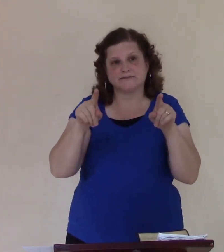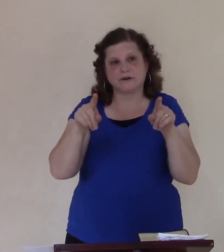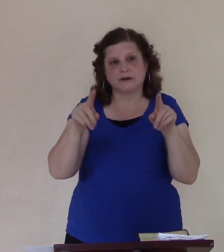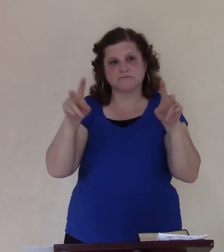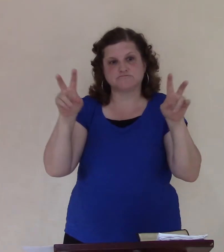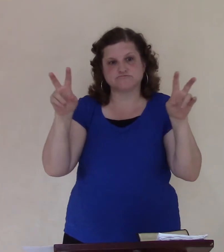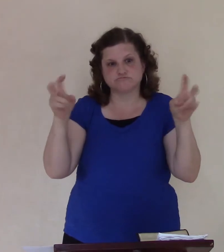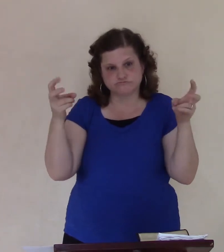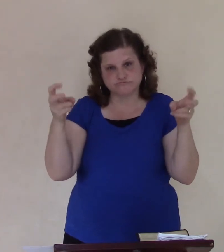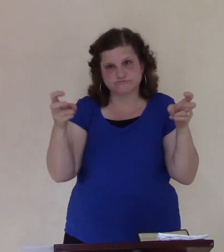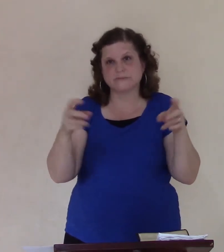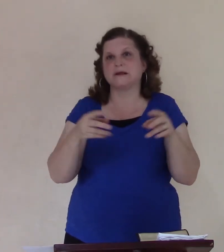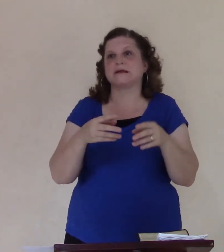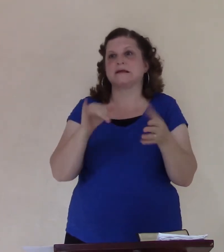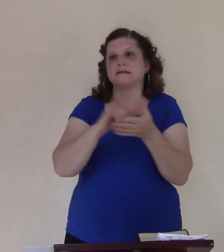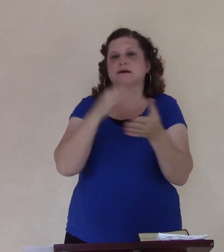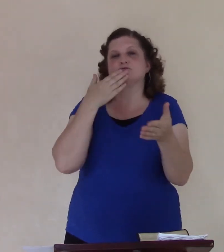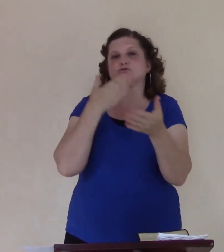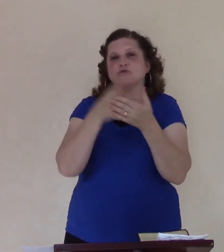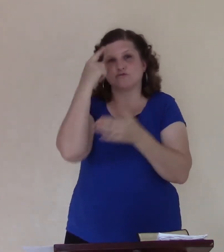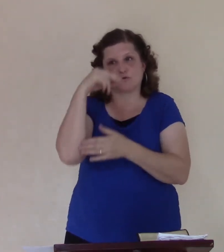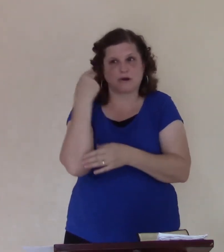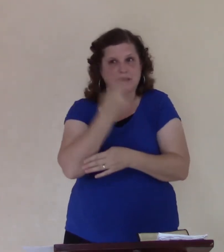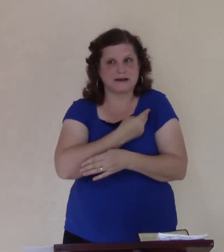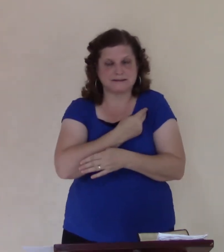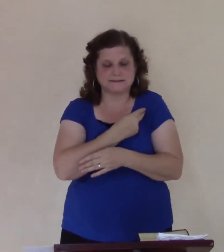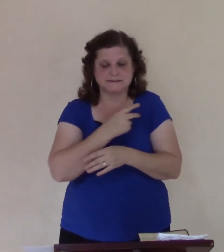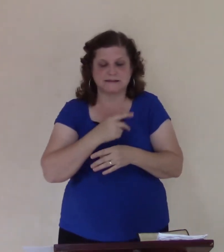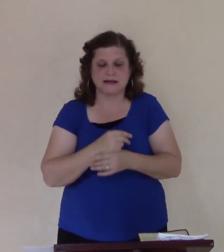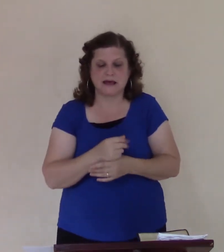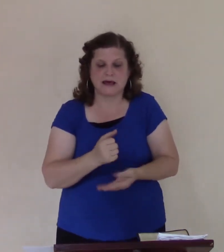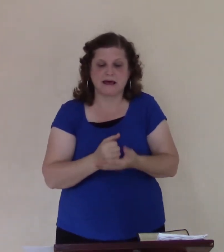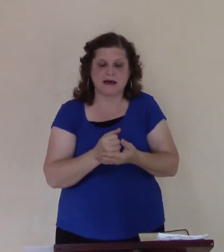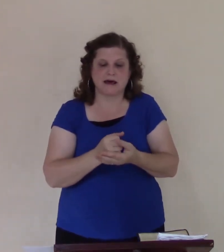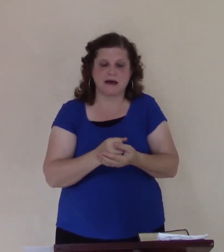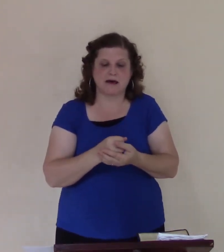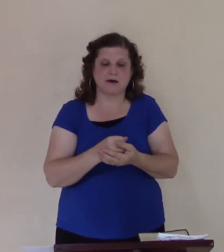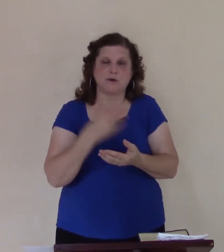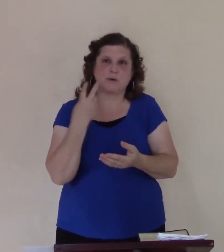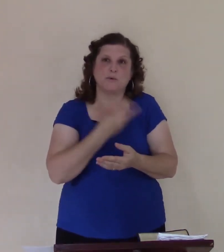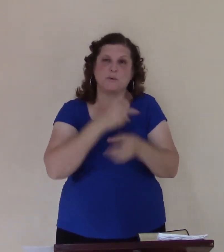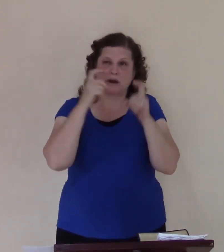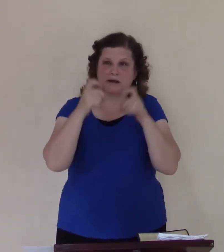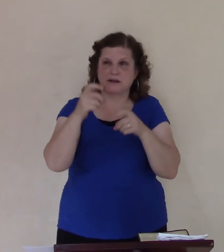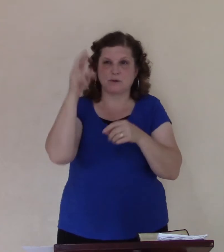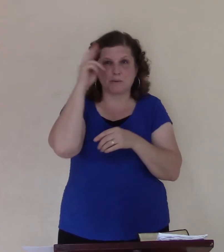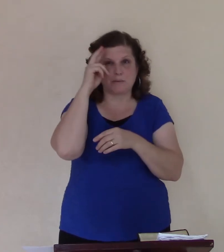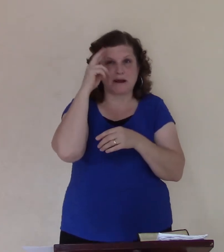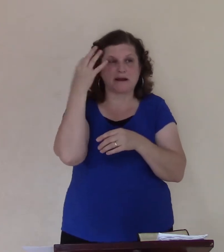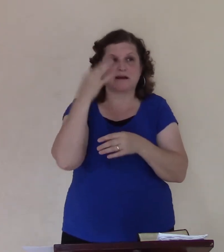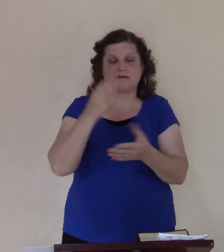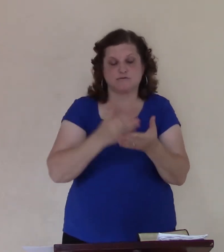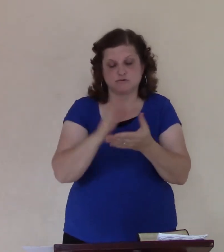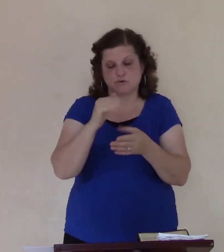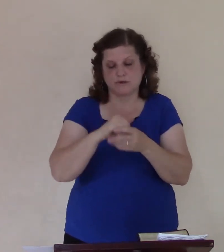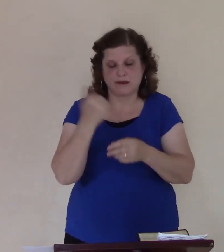them are good, but every once in I need to be reminded of some truth in our life. And here in Jonah, I've used this